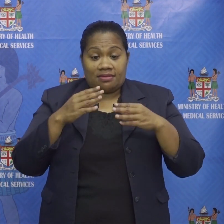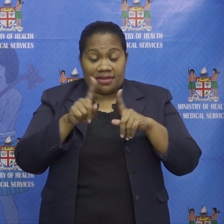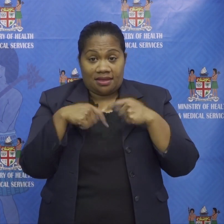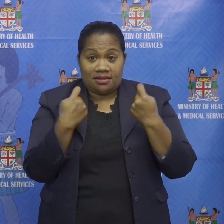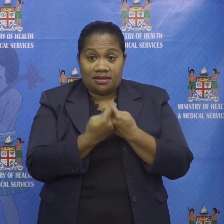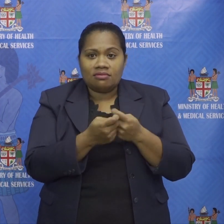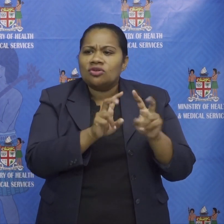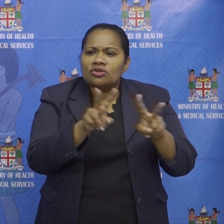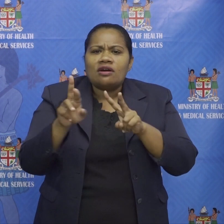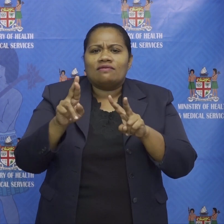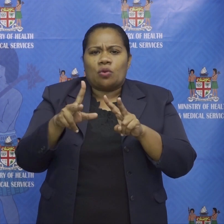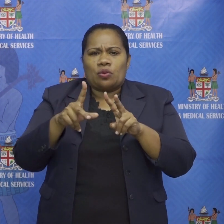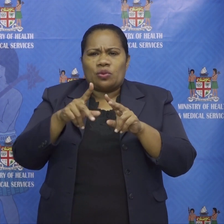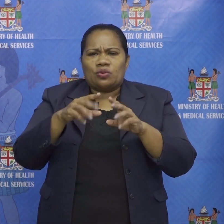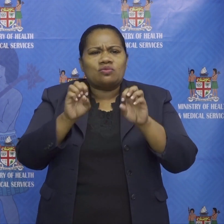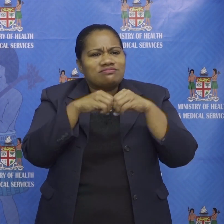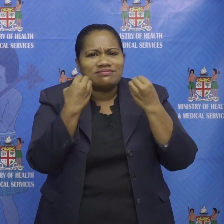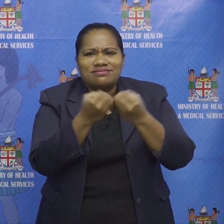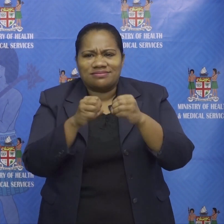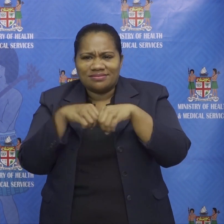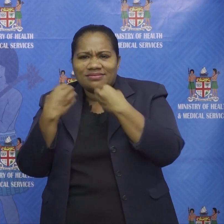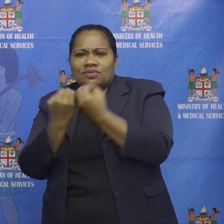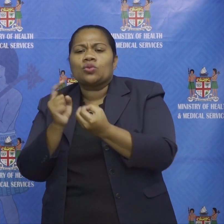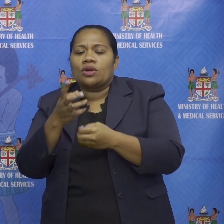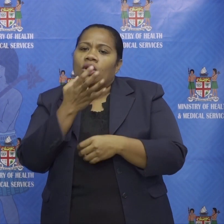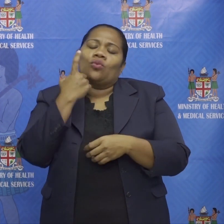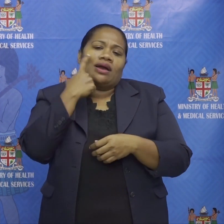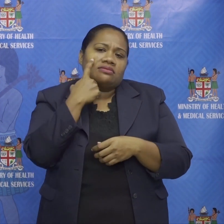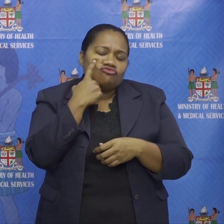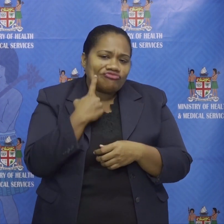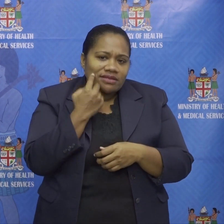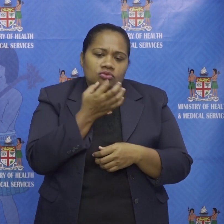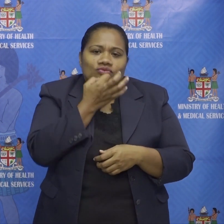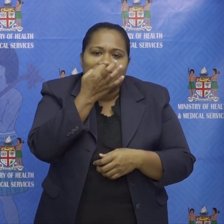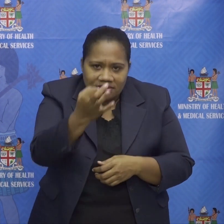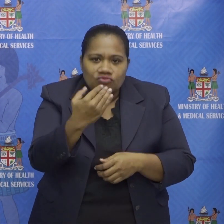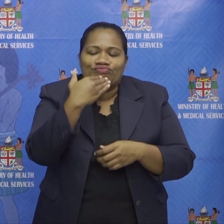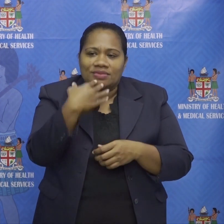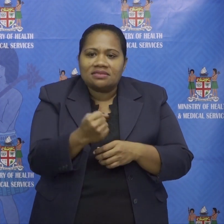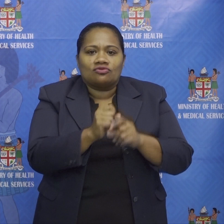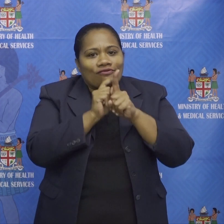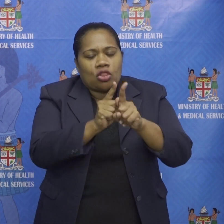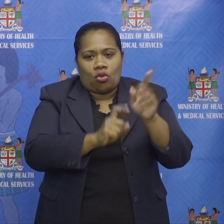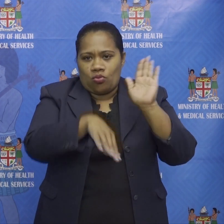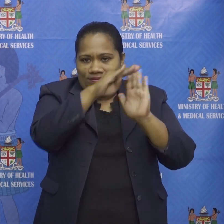exemptions from our containment measures we know how tough of a time this is for many businesses